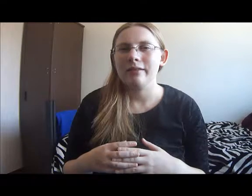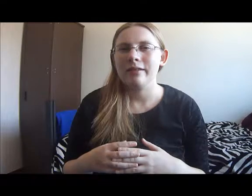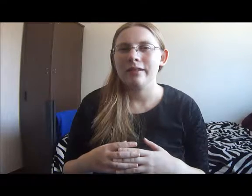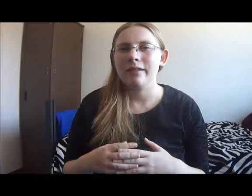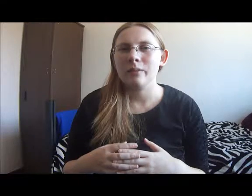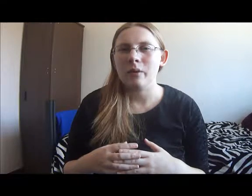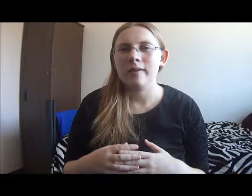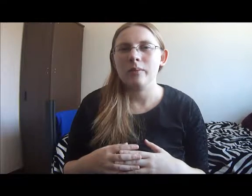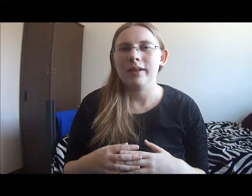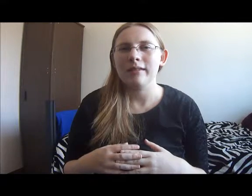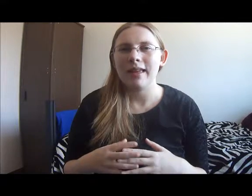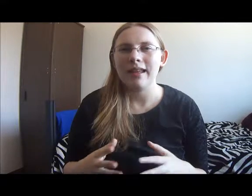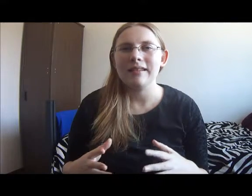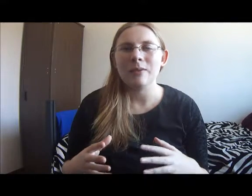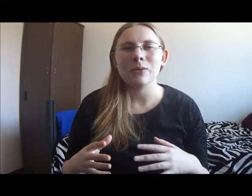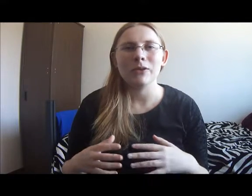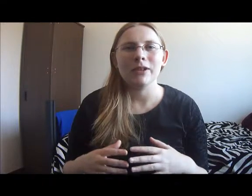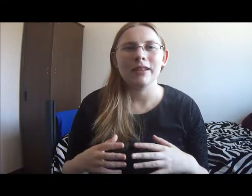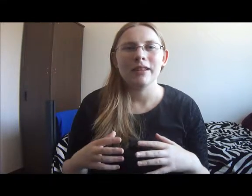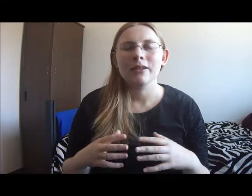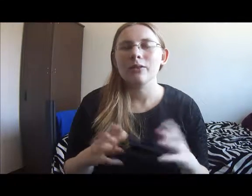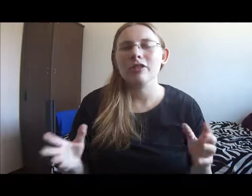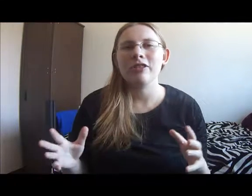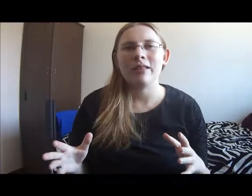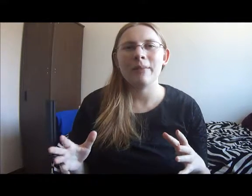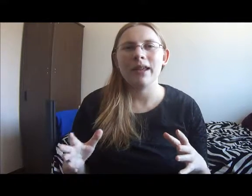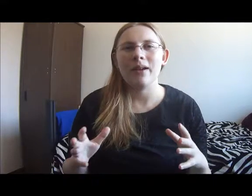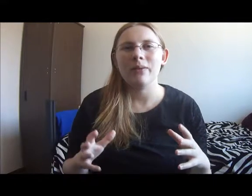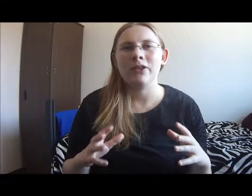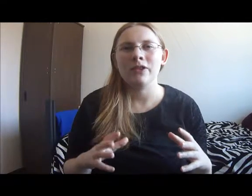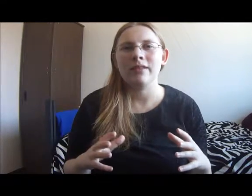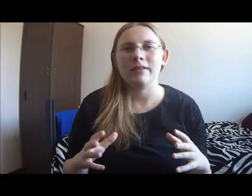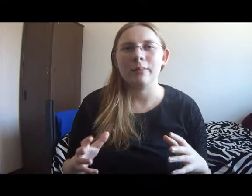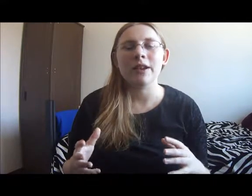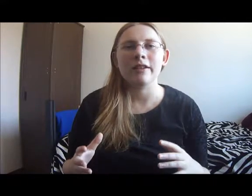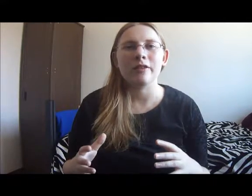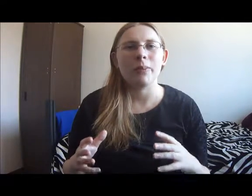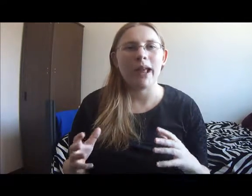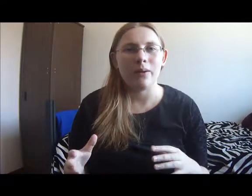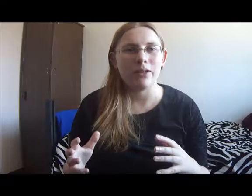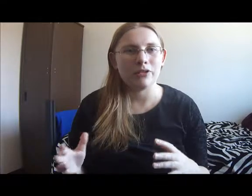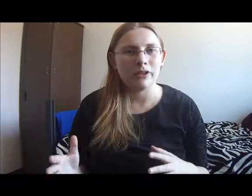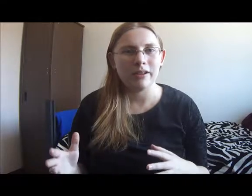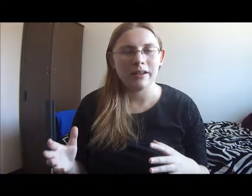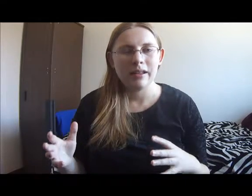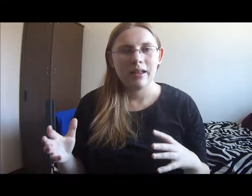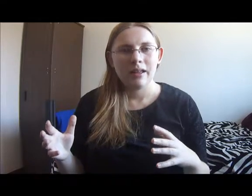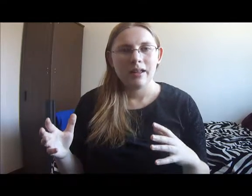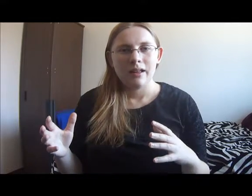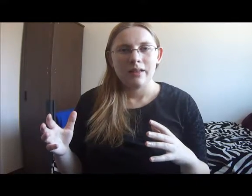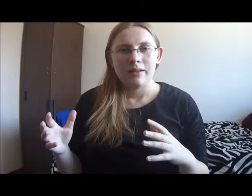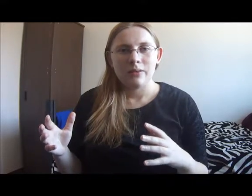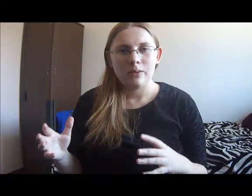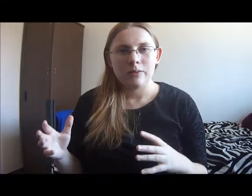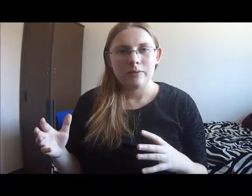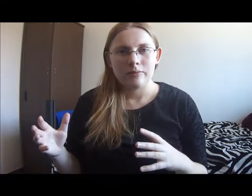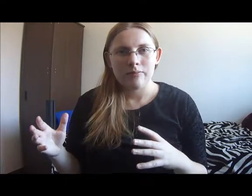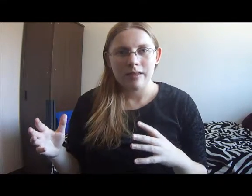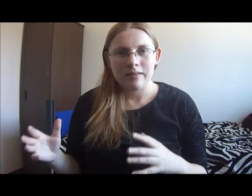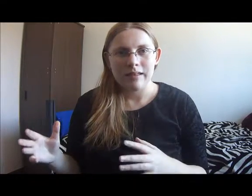Sirius was when he said, Don't look, don't judge somebody how they treat their superiors, but how they treat those they see